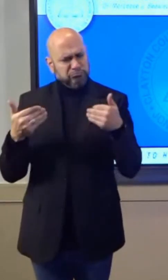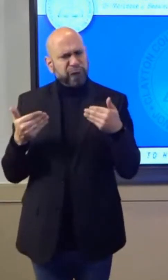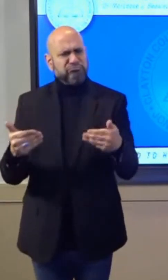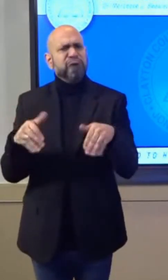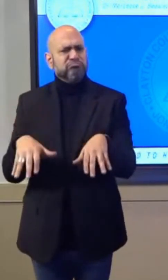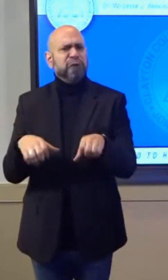take the vaccine. week. We'll